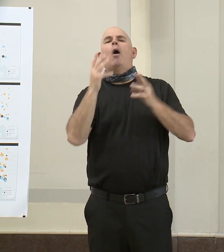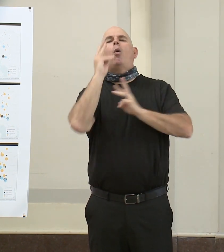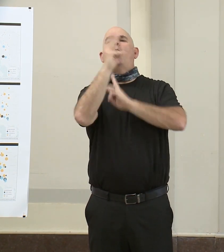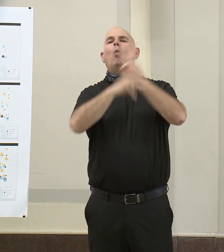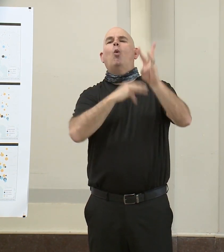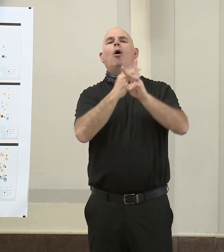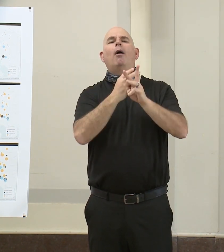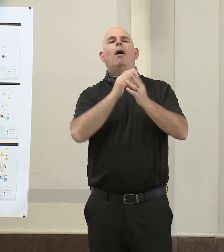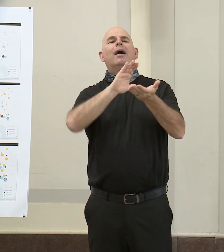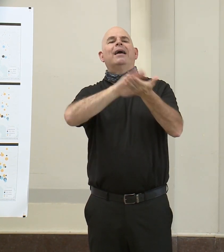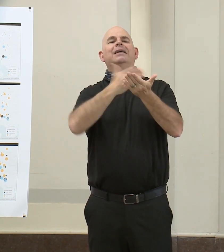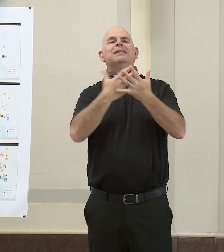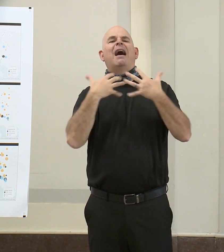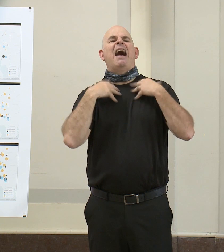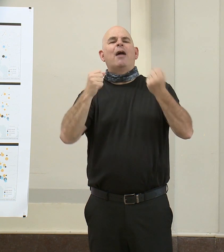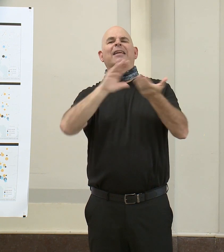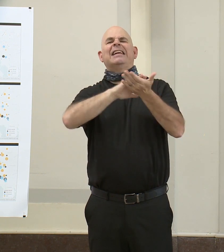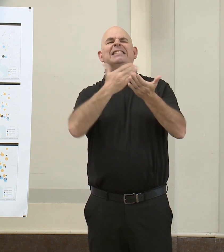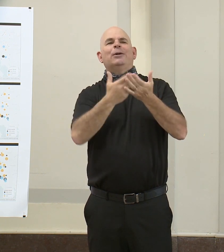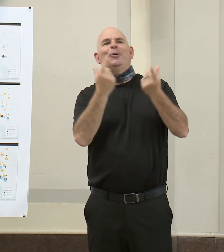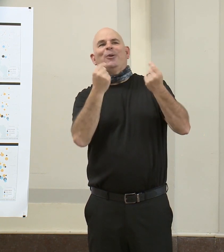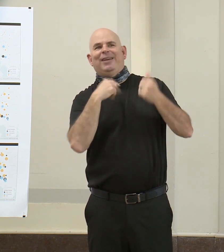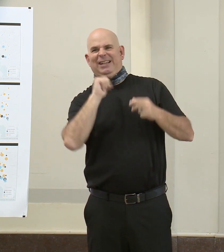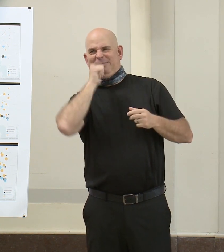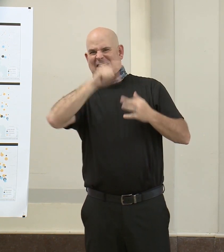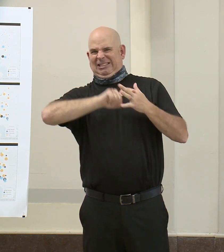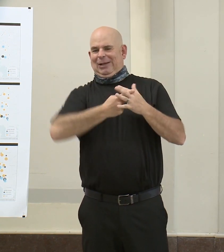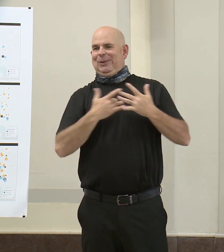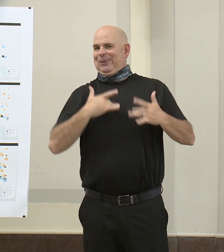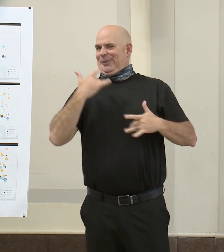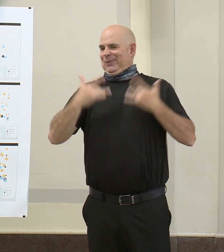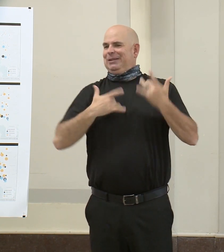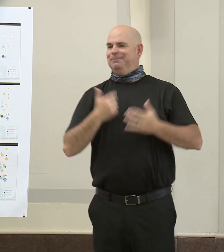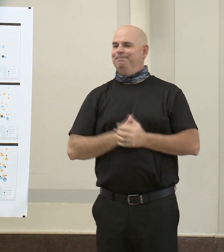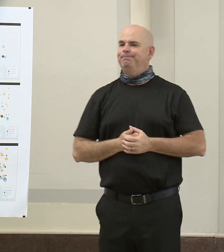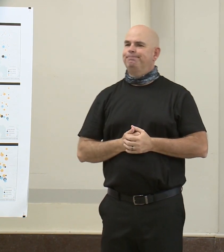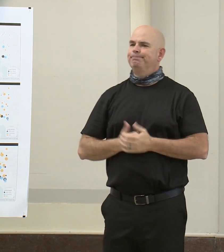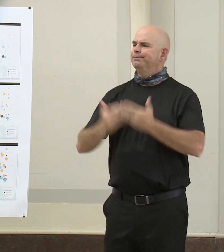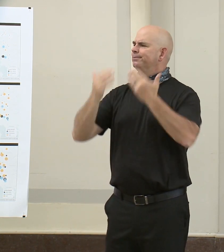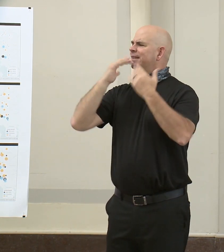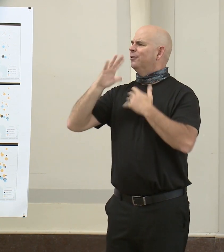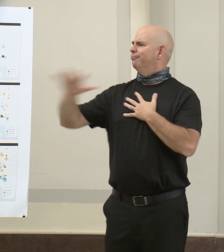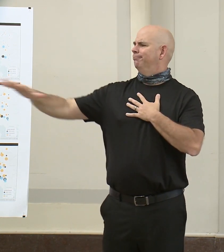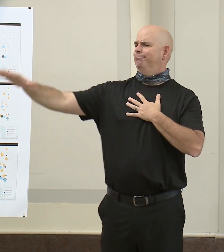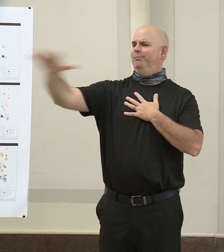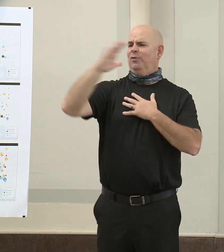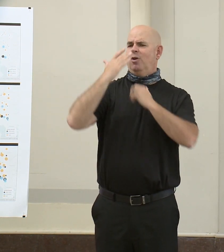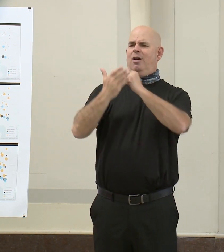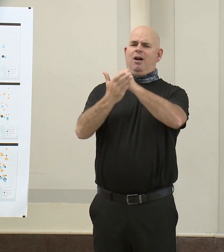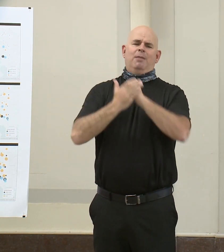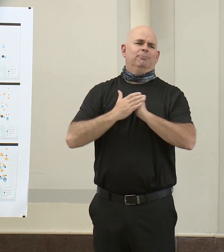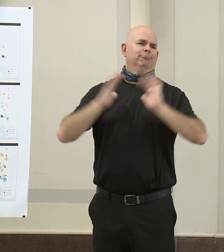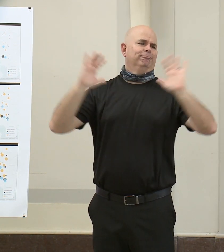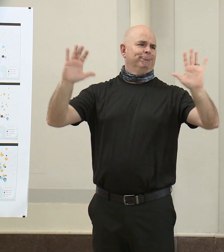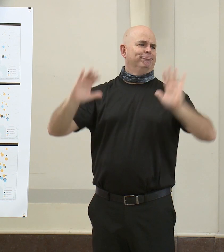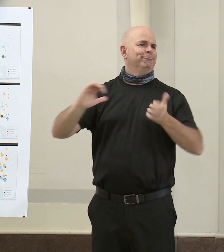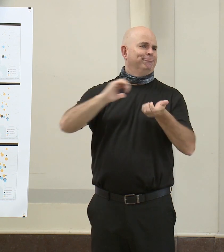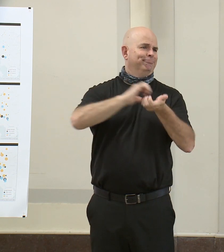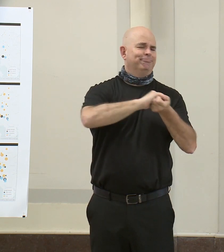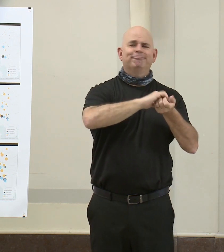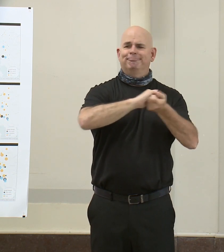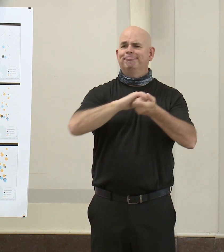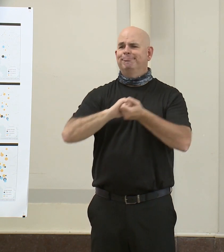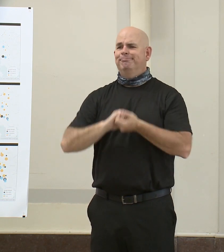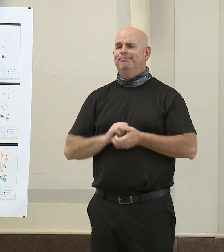Thank Thank you, Tisha McGinn. And again, thank you to all the staff, partners, and volunteers who are helping to feed Baltimore City